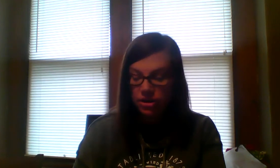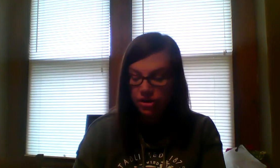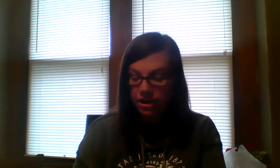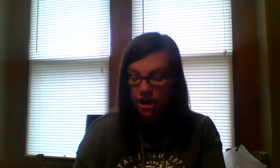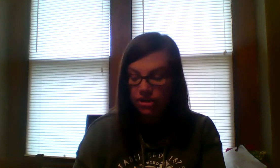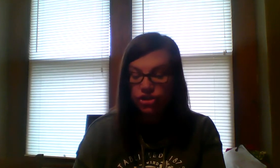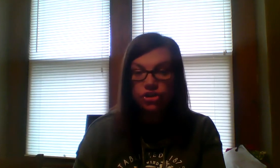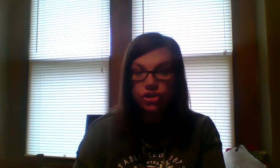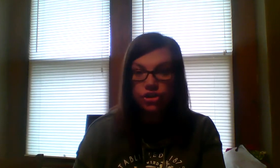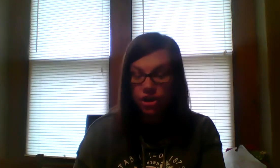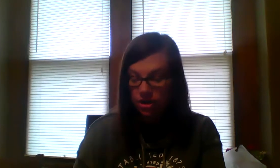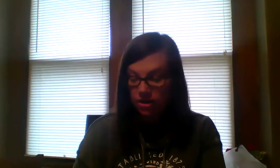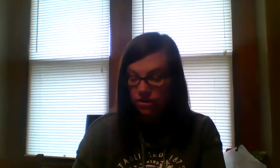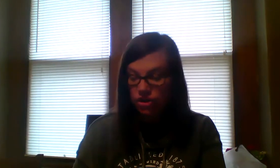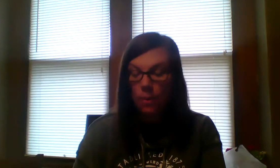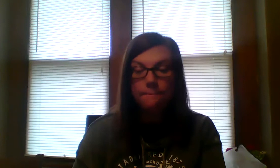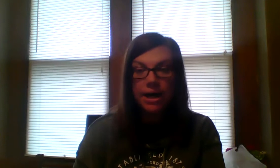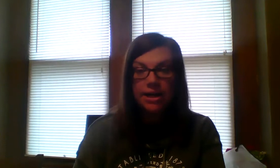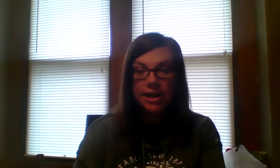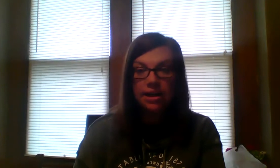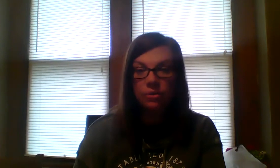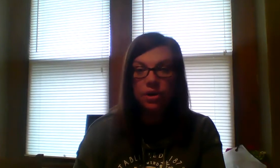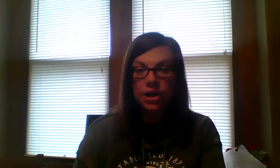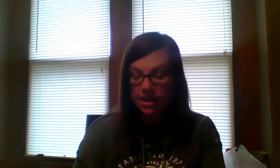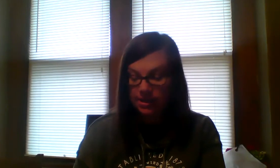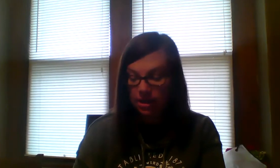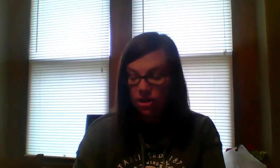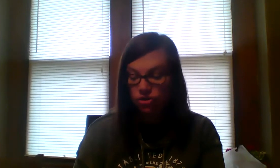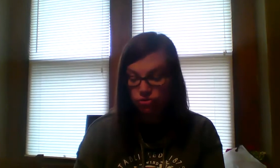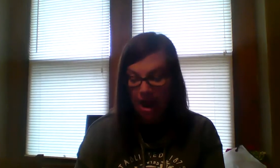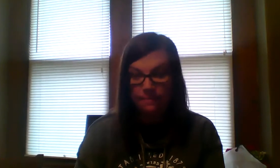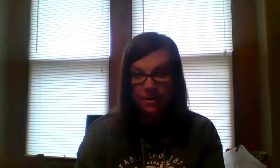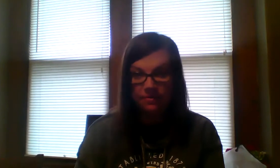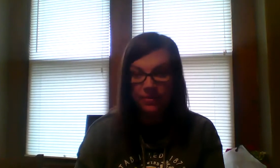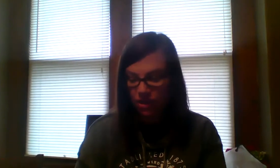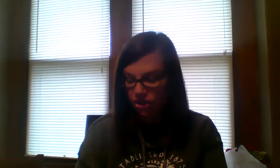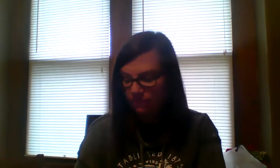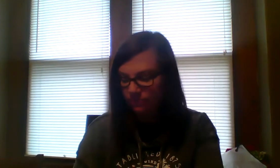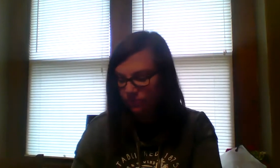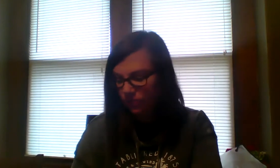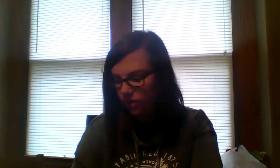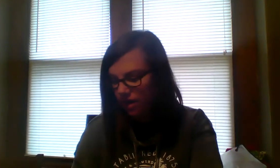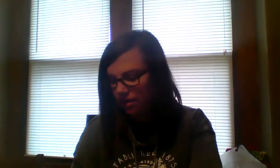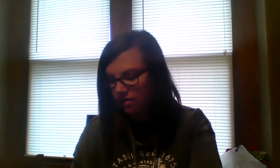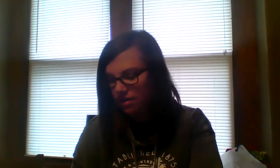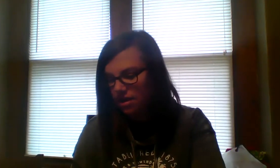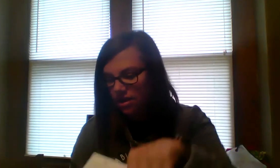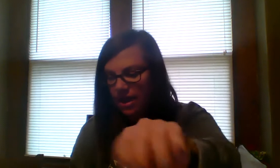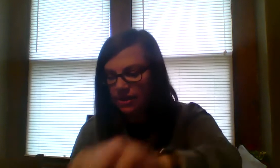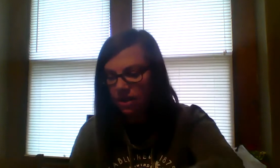You're going to change sh to puff, and the word is trap. Good job. Okay, next set